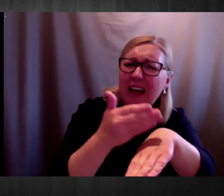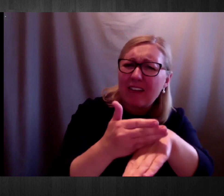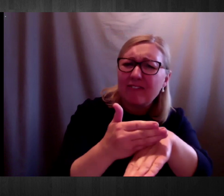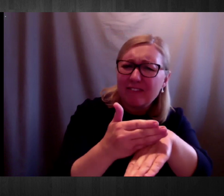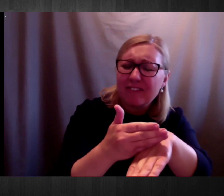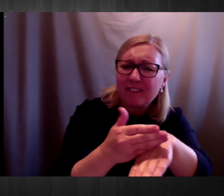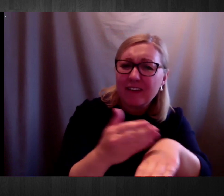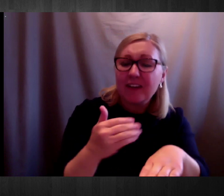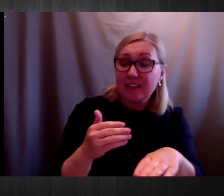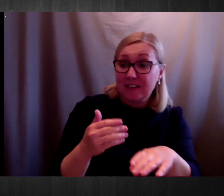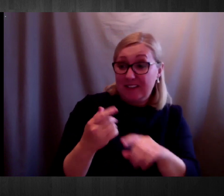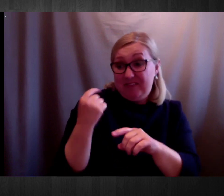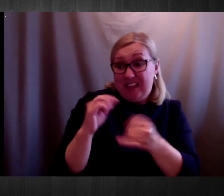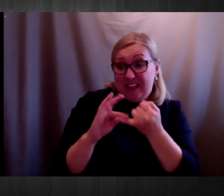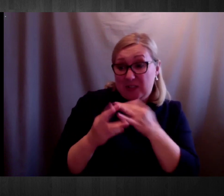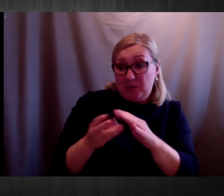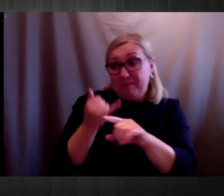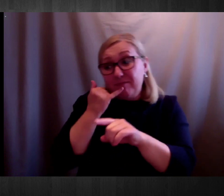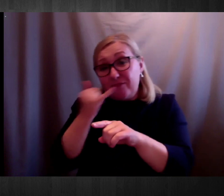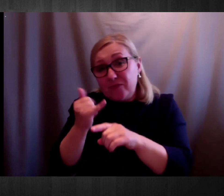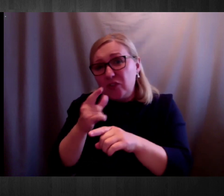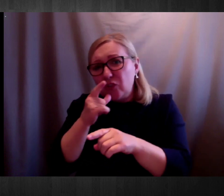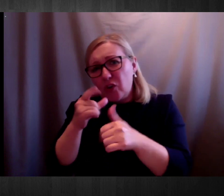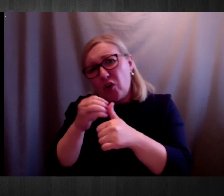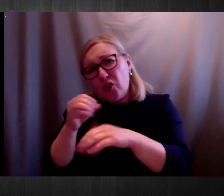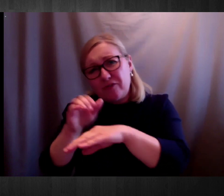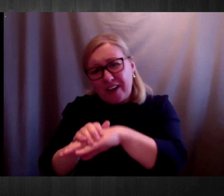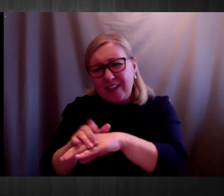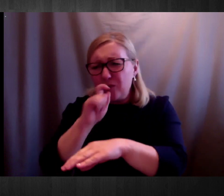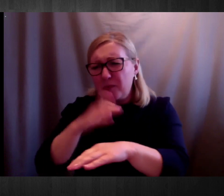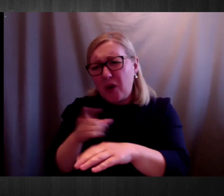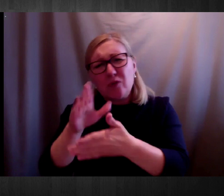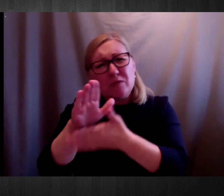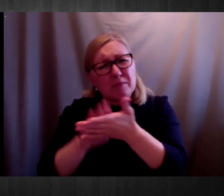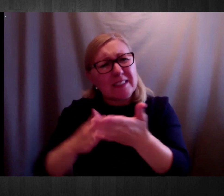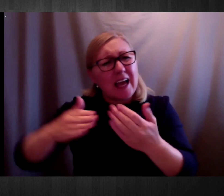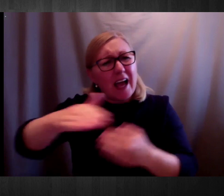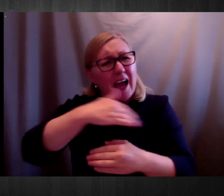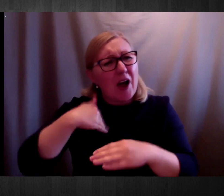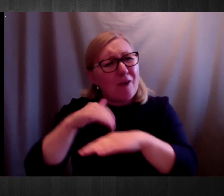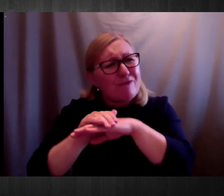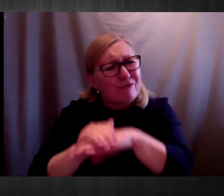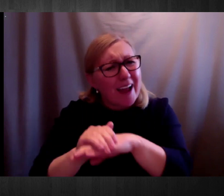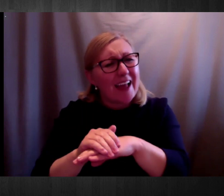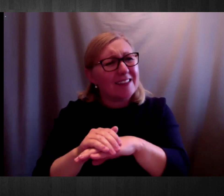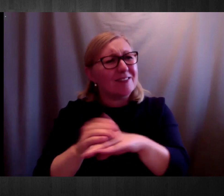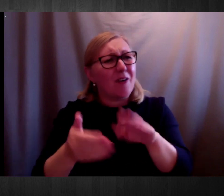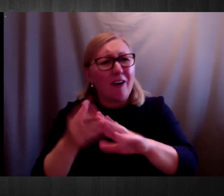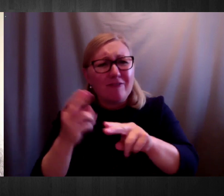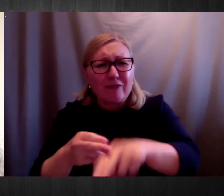missing all the friends and going to work and everything like that, missing the routine that we have.